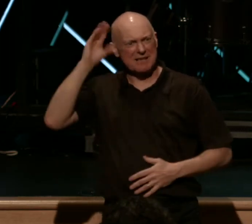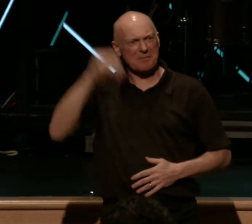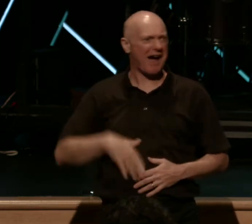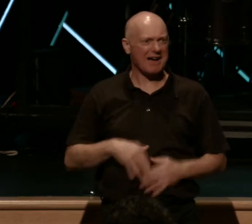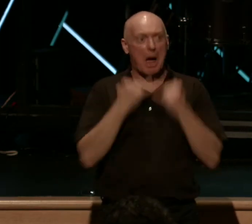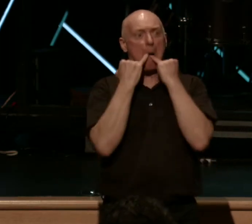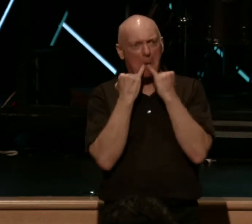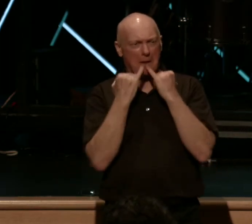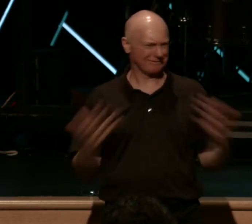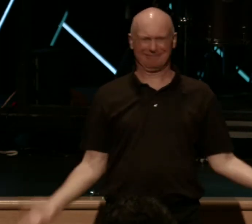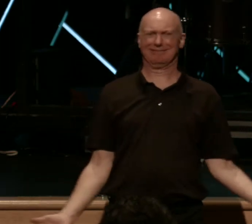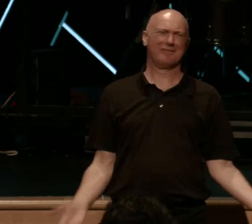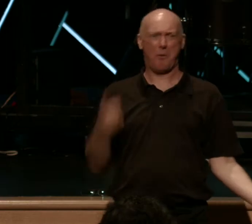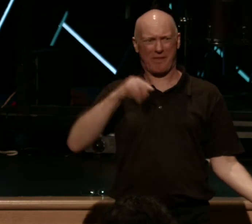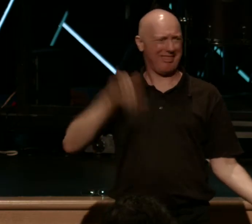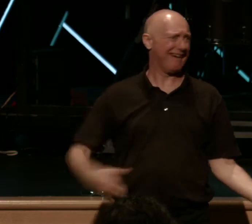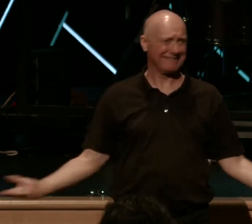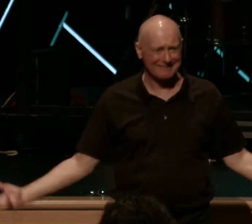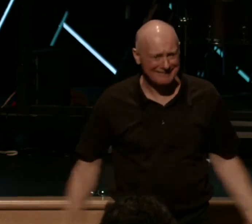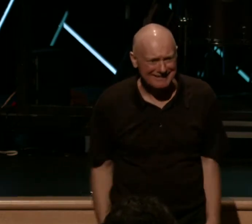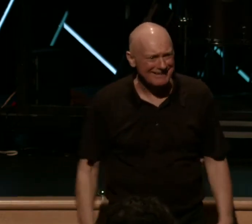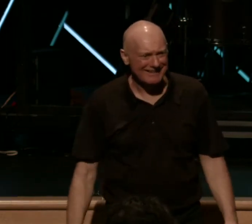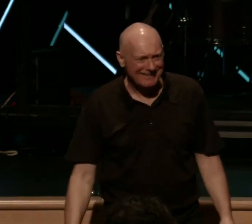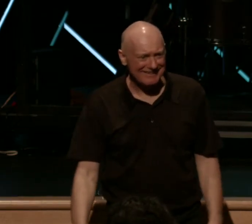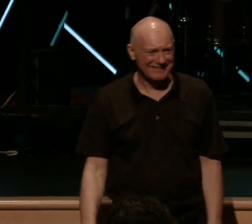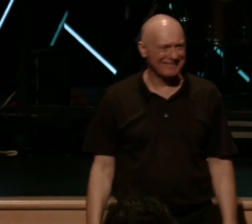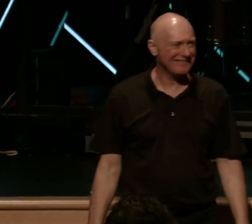Are you there as well? Oh, okay.